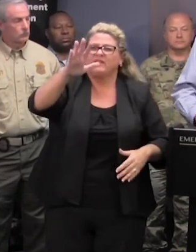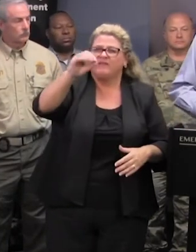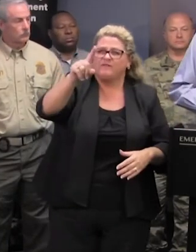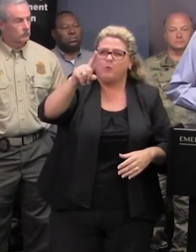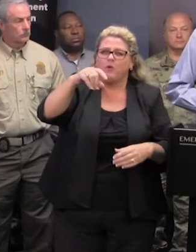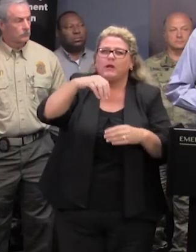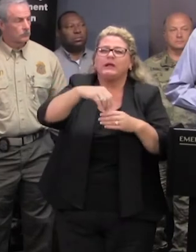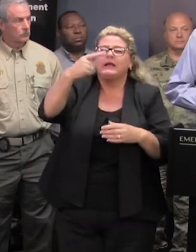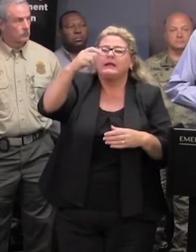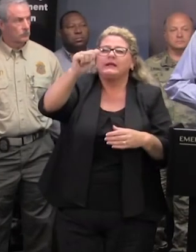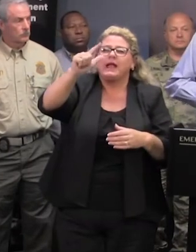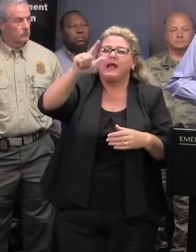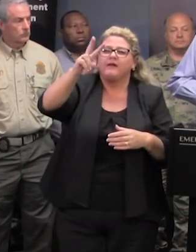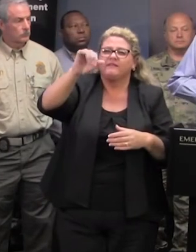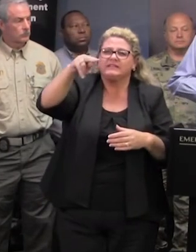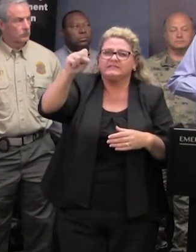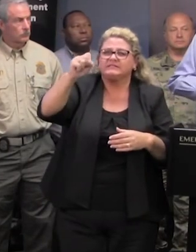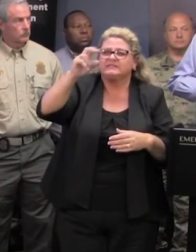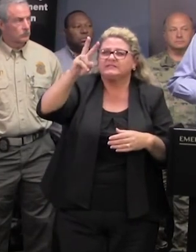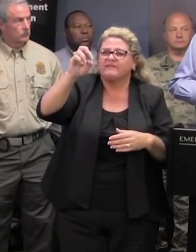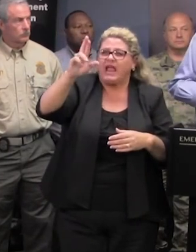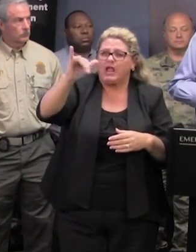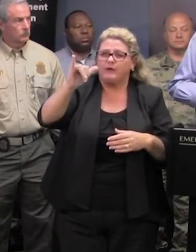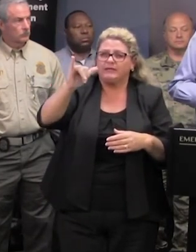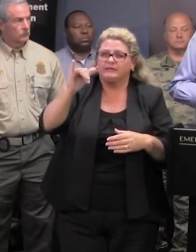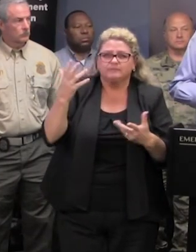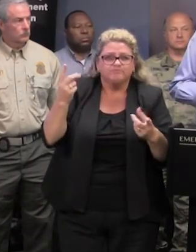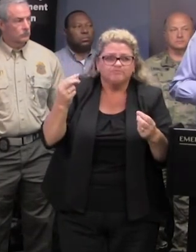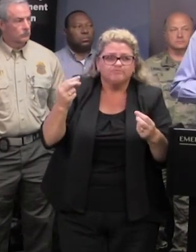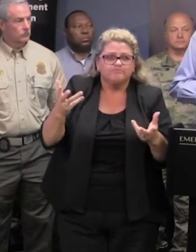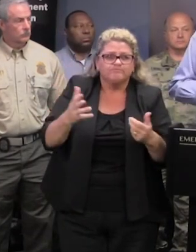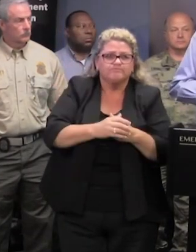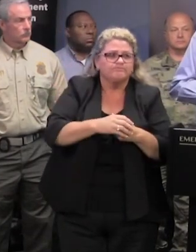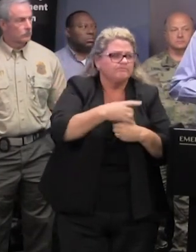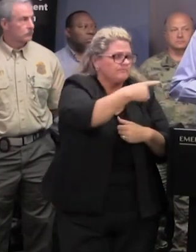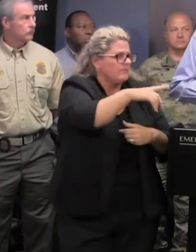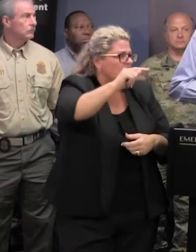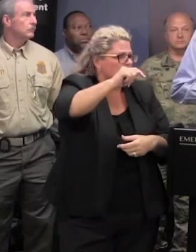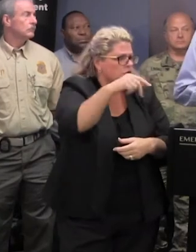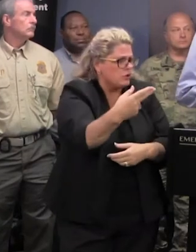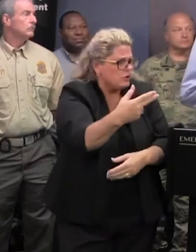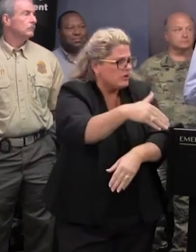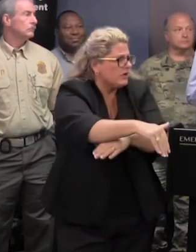off 501 at gallivant's ferry we believe is going to be late thursday friday